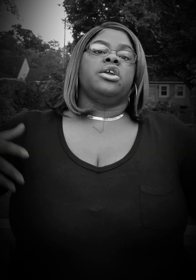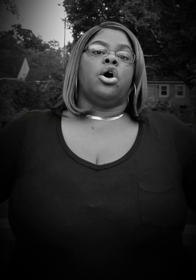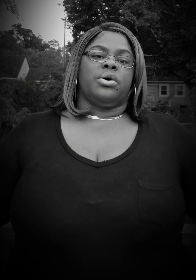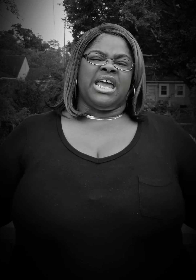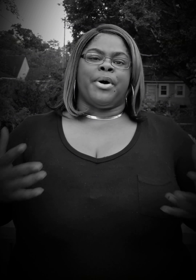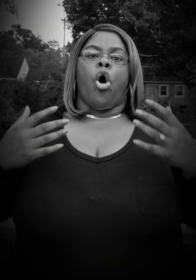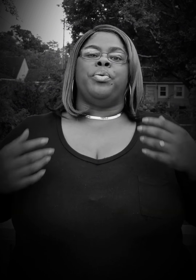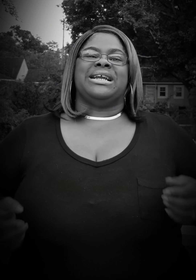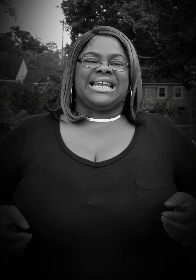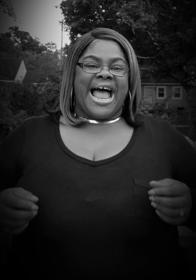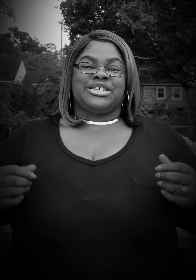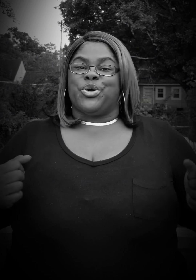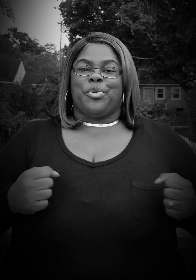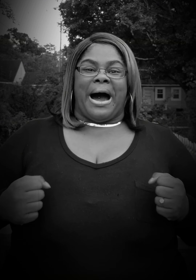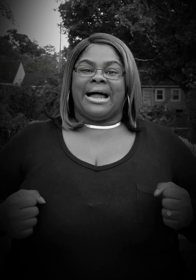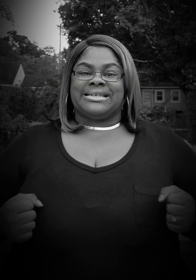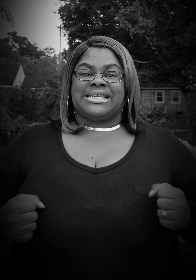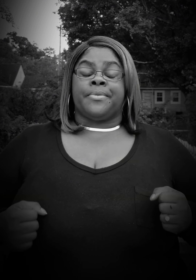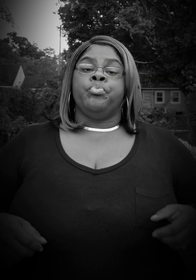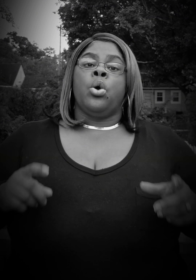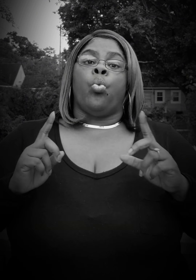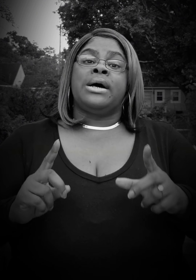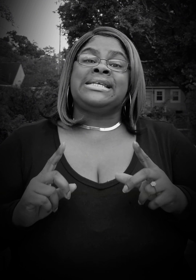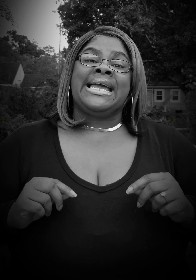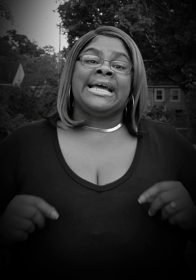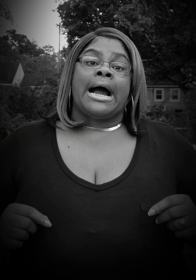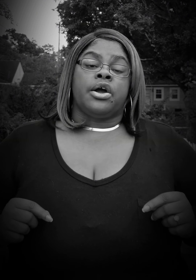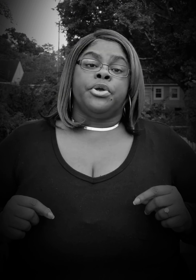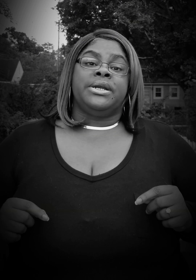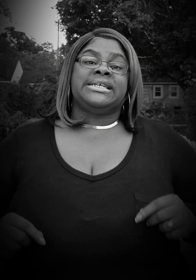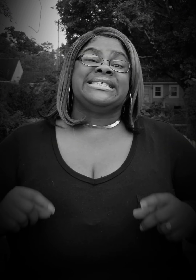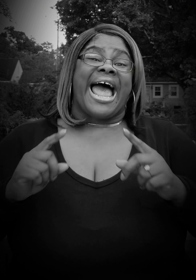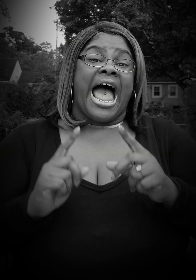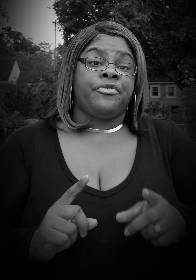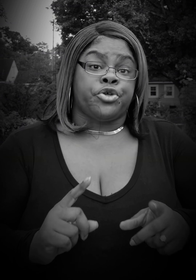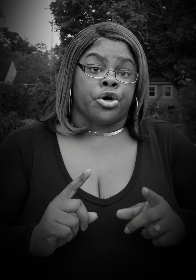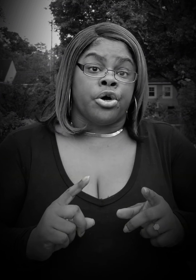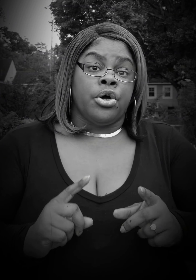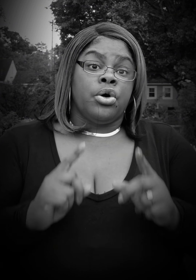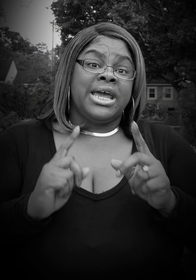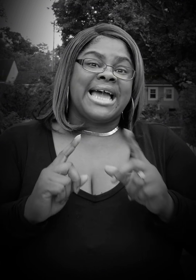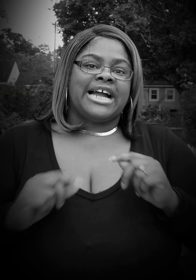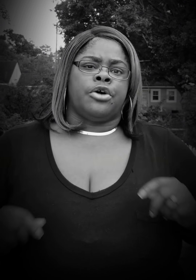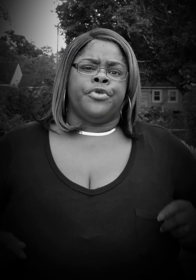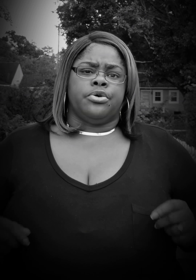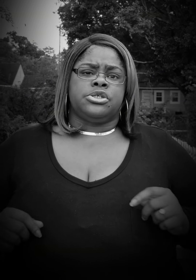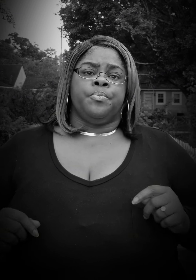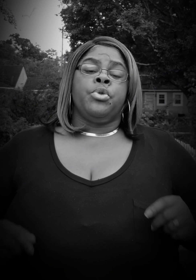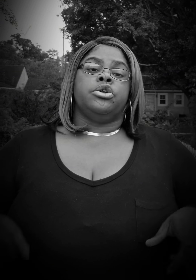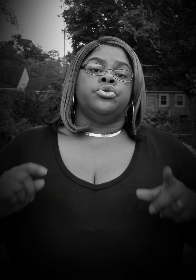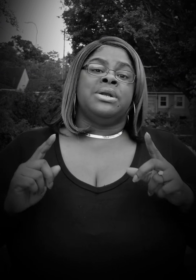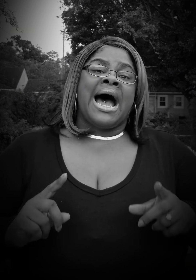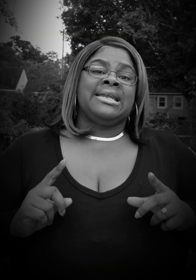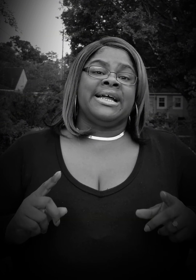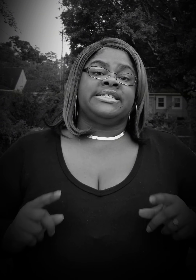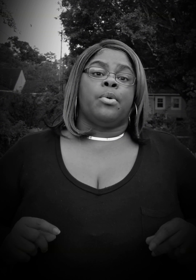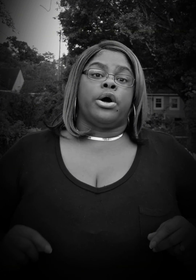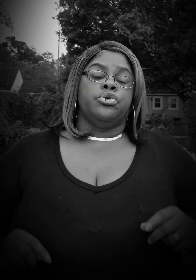you know, keep an open glass door policy? Was he in our communities after he got our vote? Do not let someone who